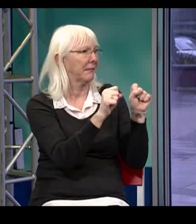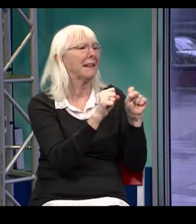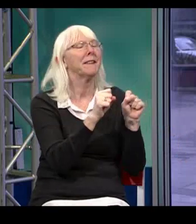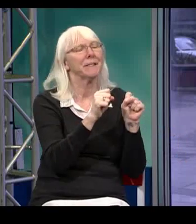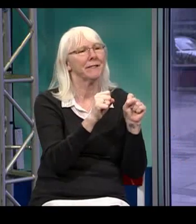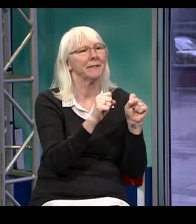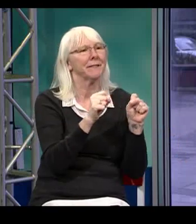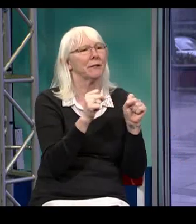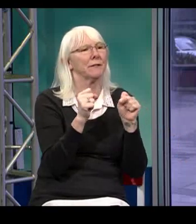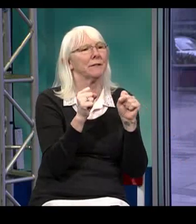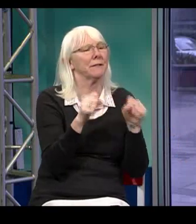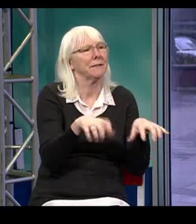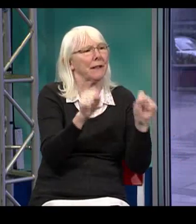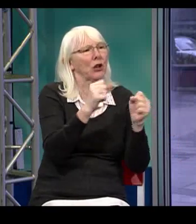working on their language acquisition.